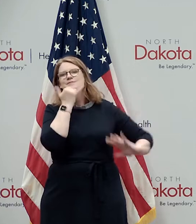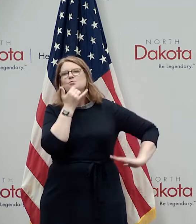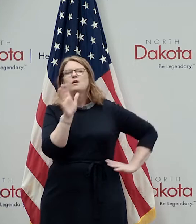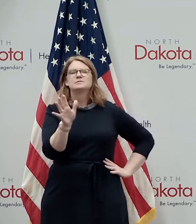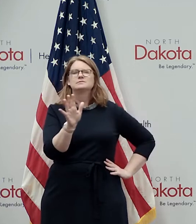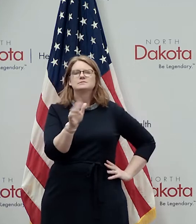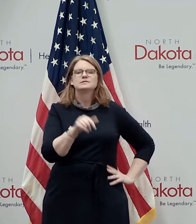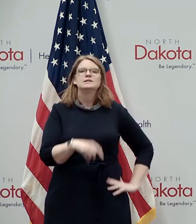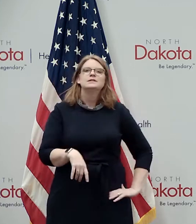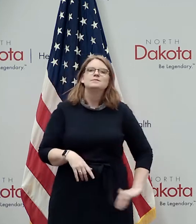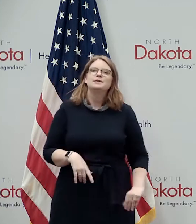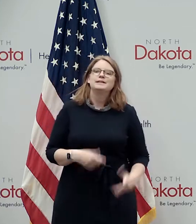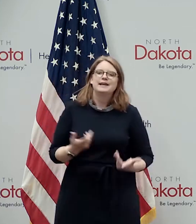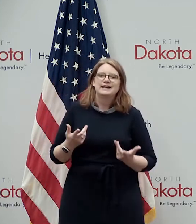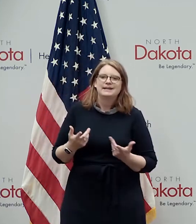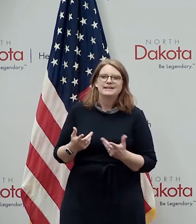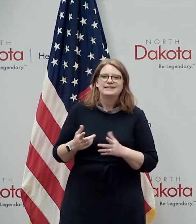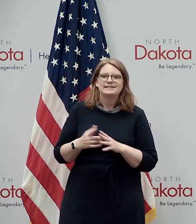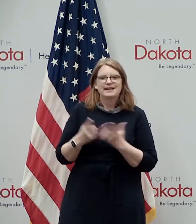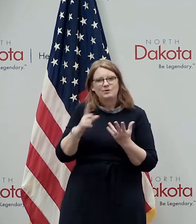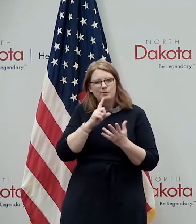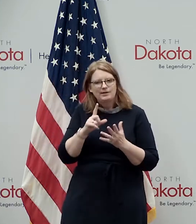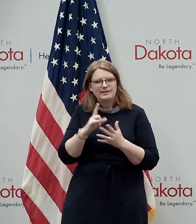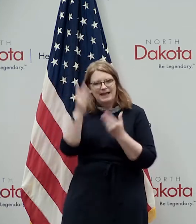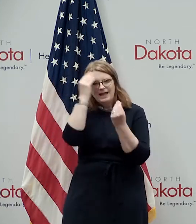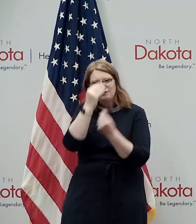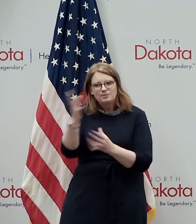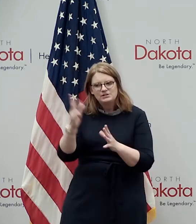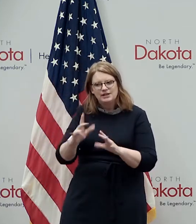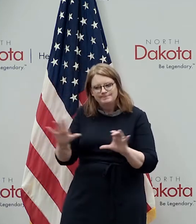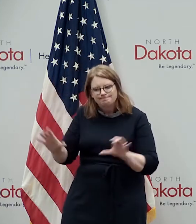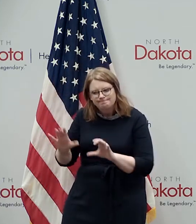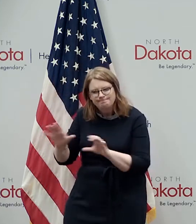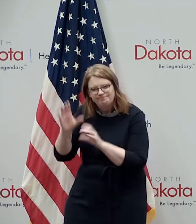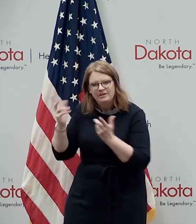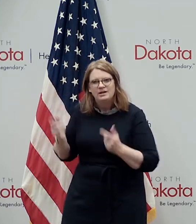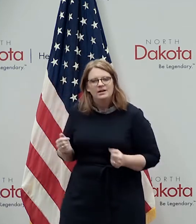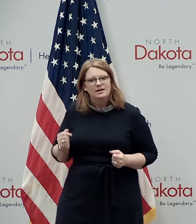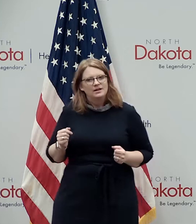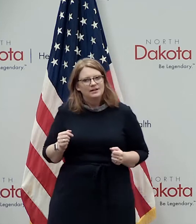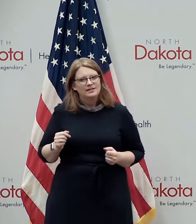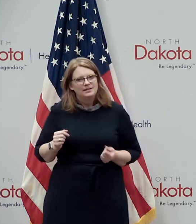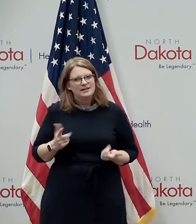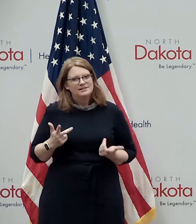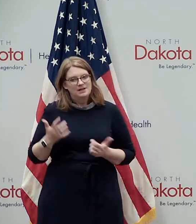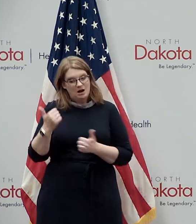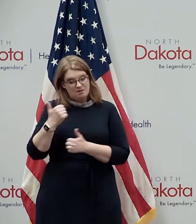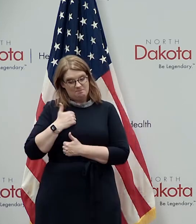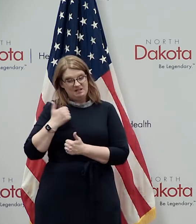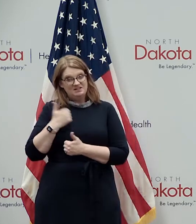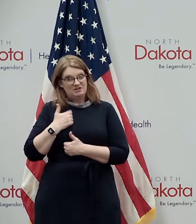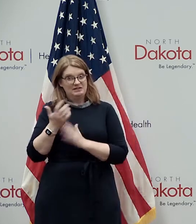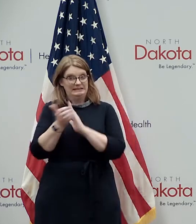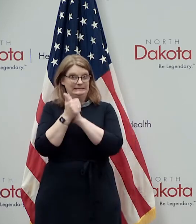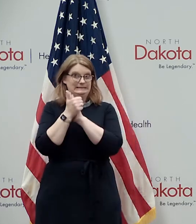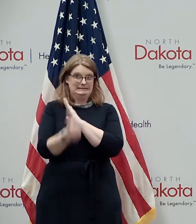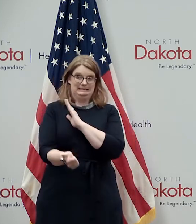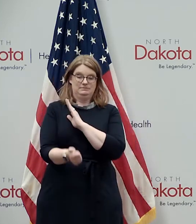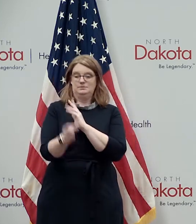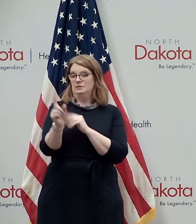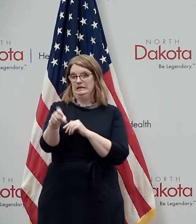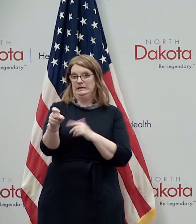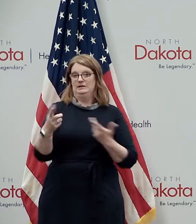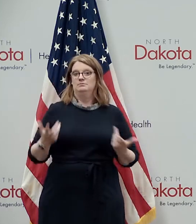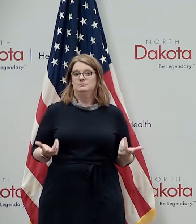but actionable information is what i meant to say and these are all military acquired skills that we can